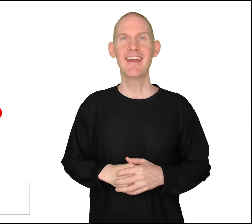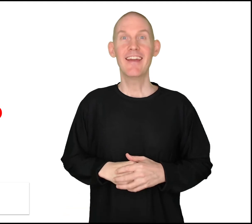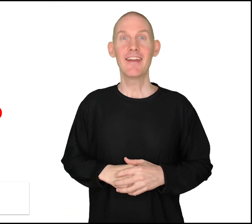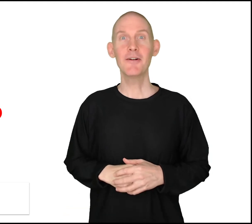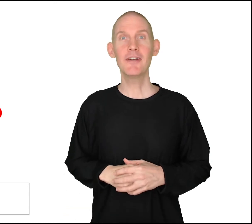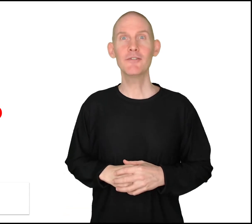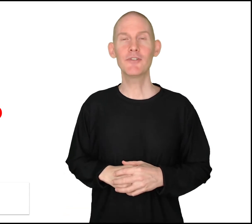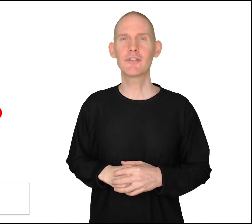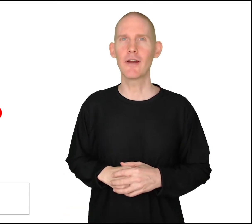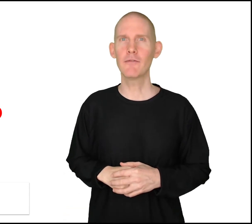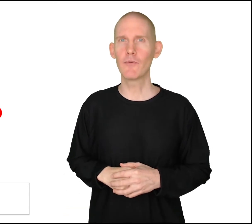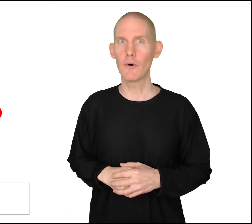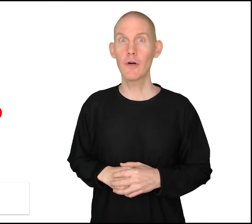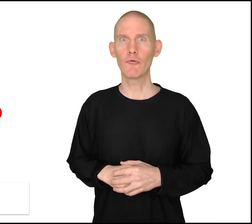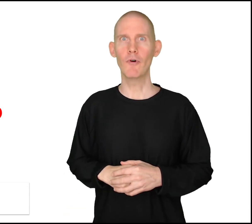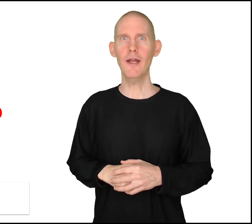Here is the sign for red.